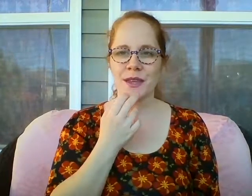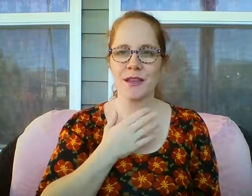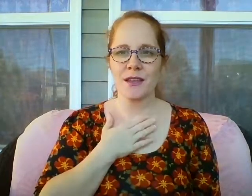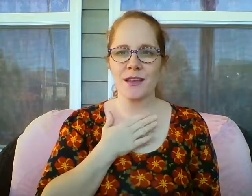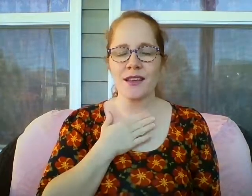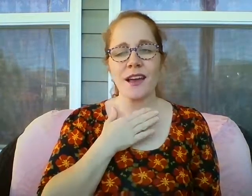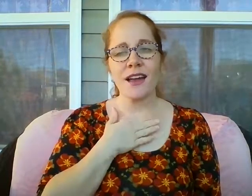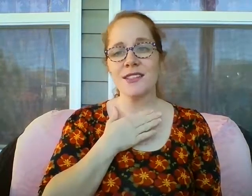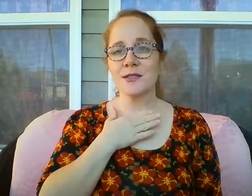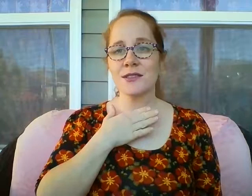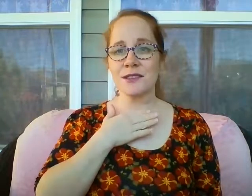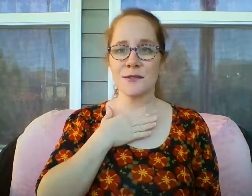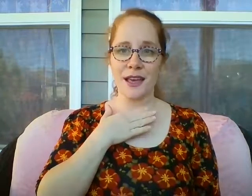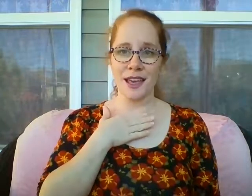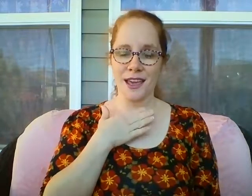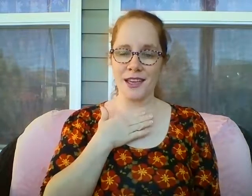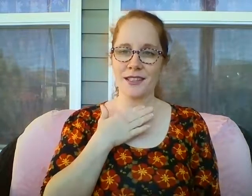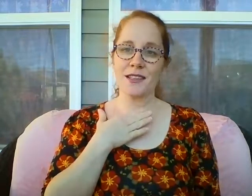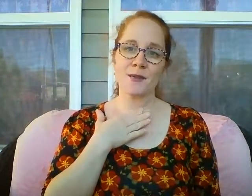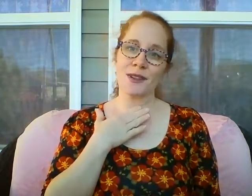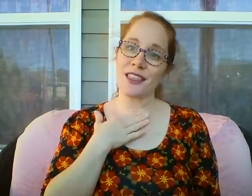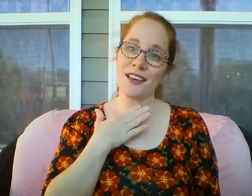I choose to fight hate with love.